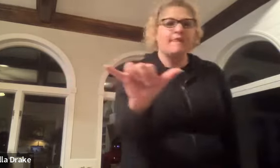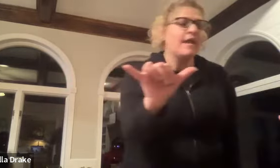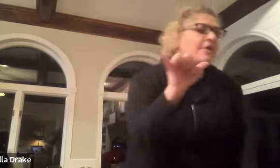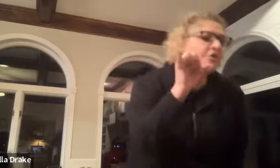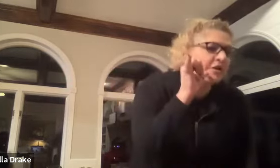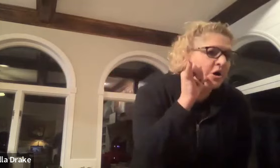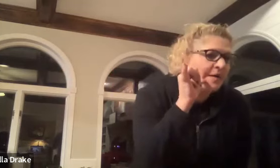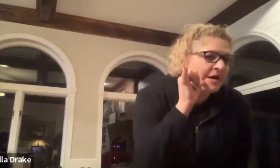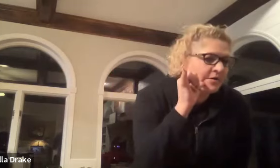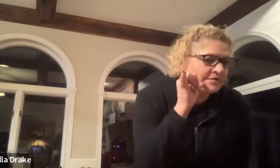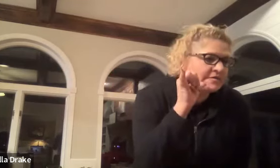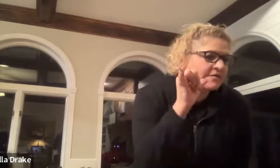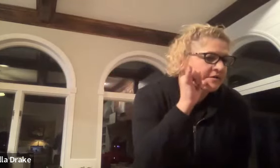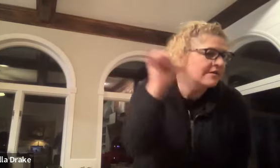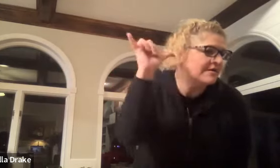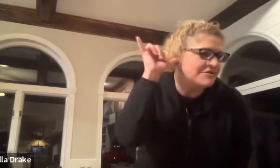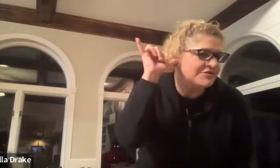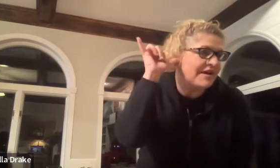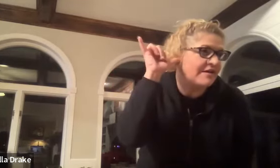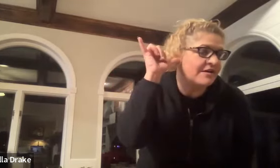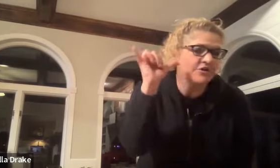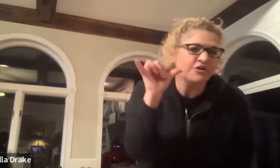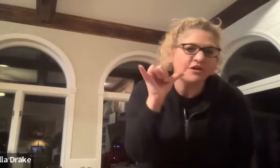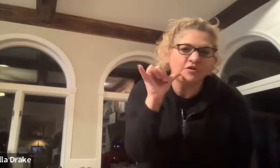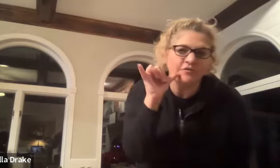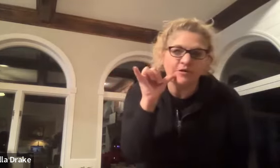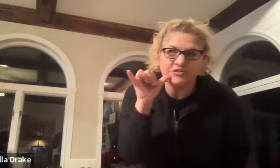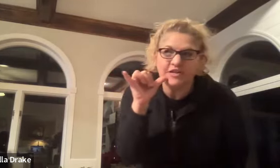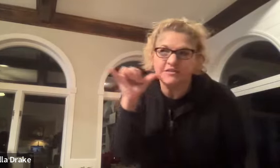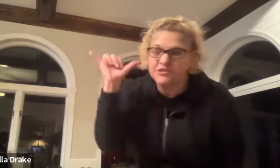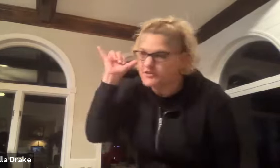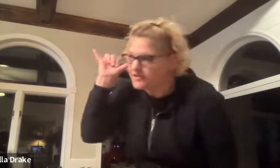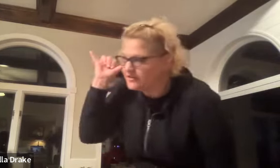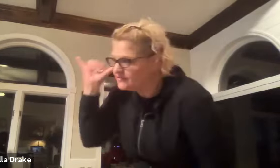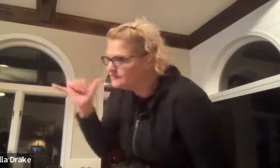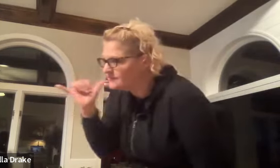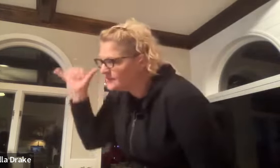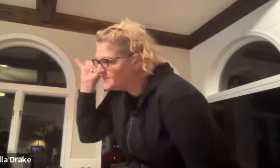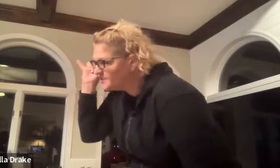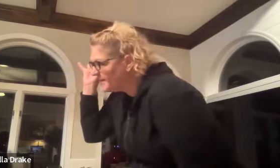you're going to go backwards yesterday you're going to go from your chin to your ear yesterday